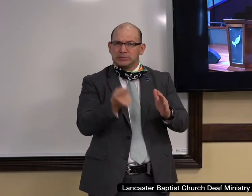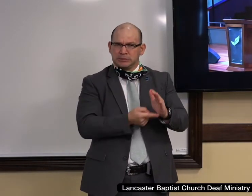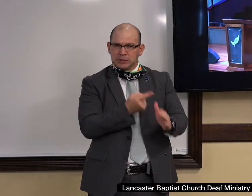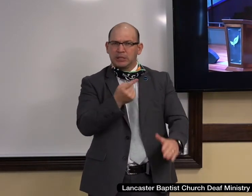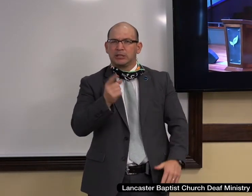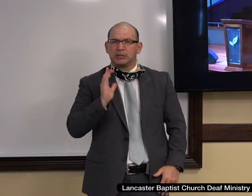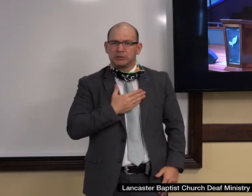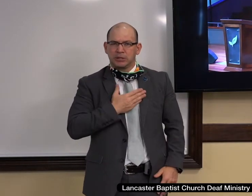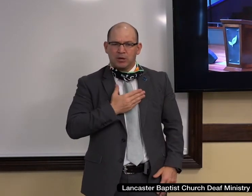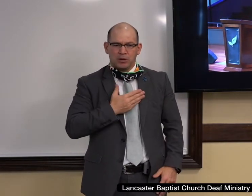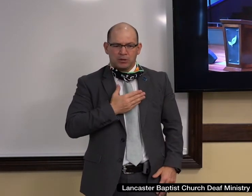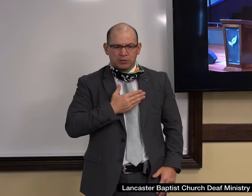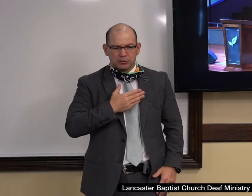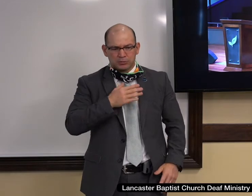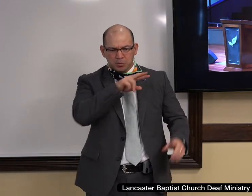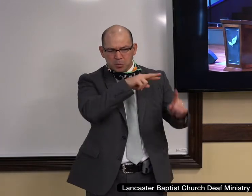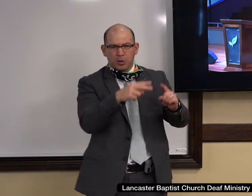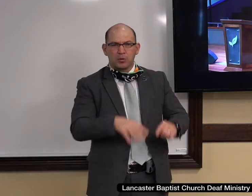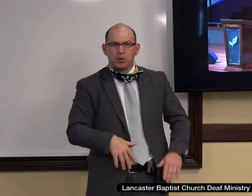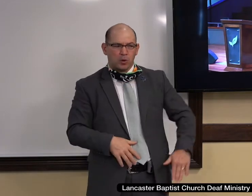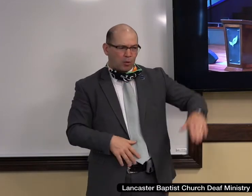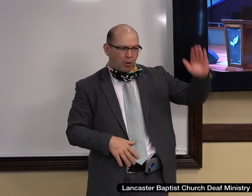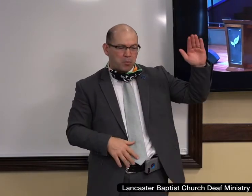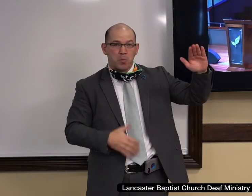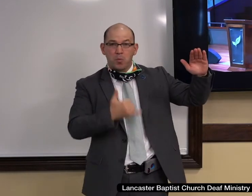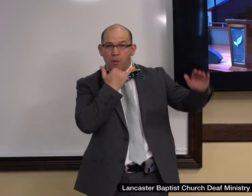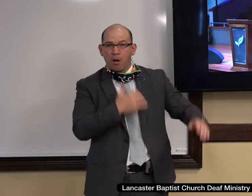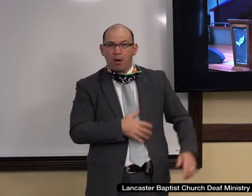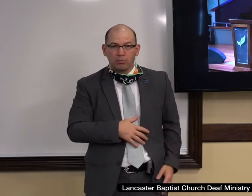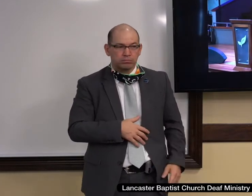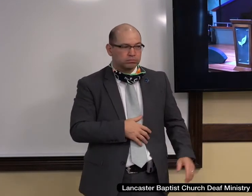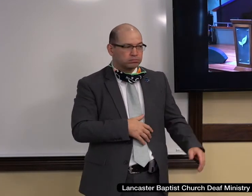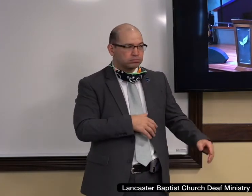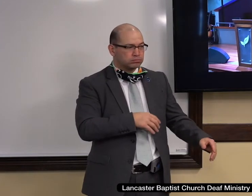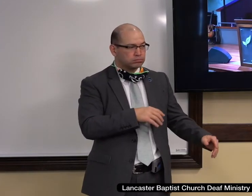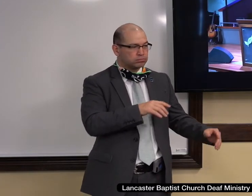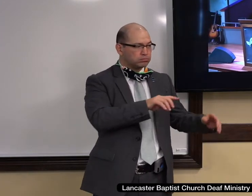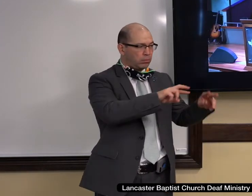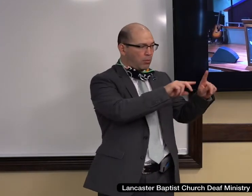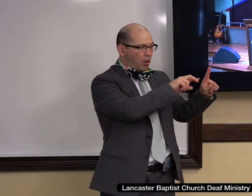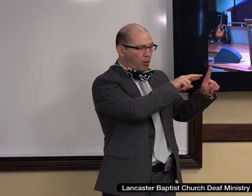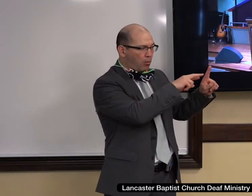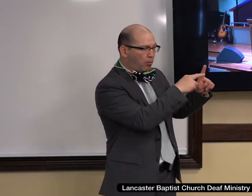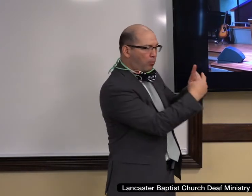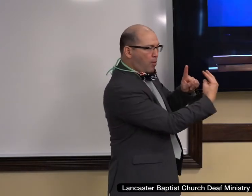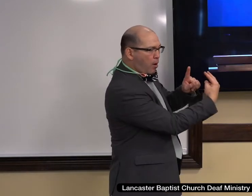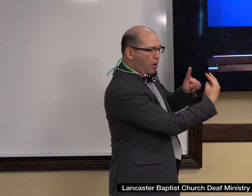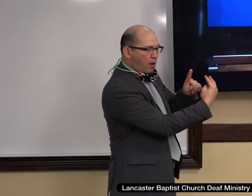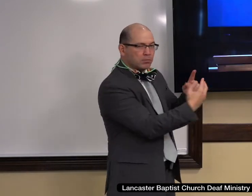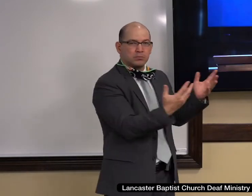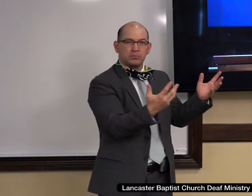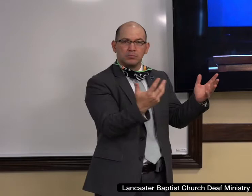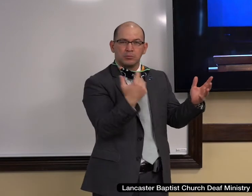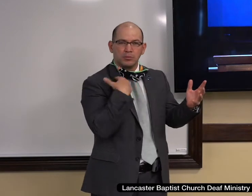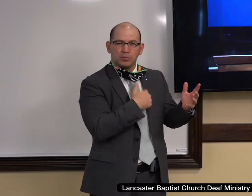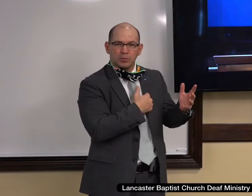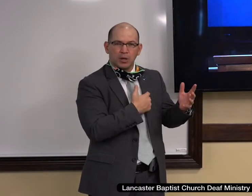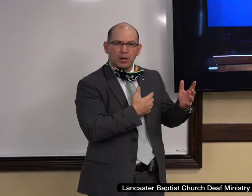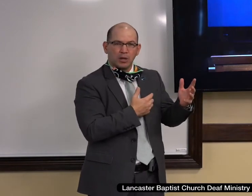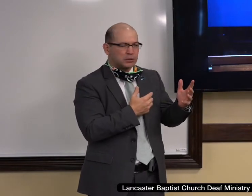bad. Sometimes we grow up viewing life through money and gain and fame and that can be bad.